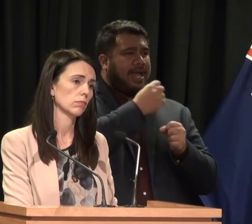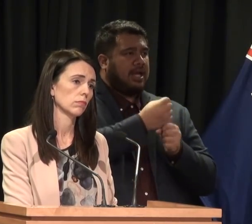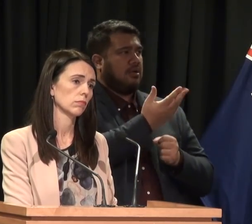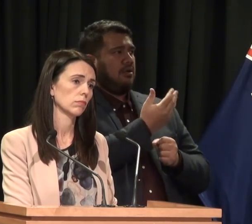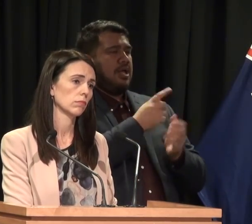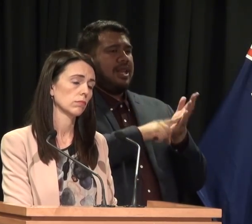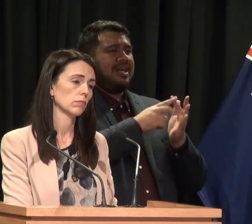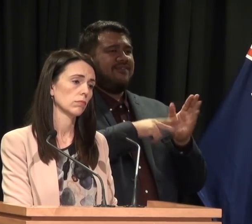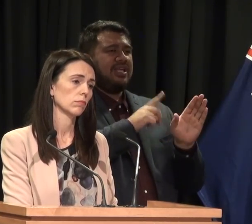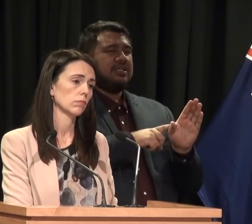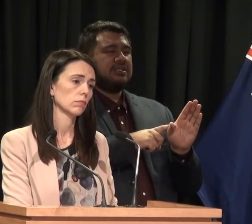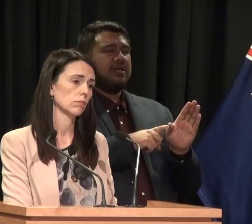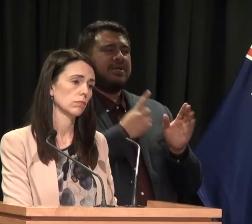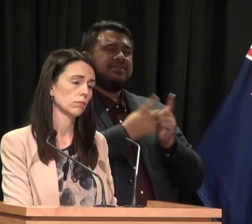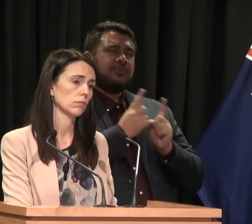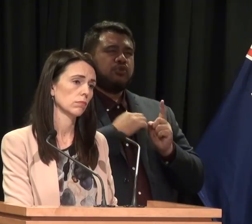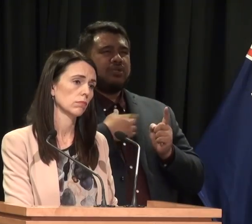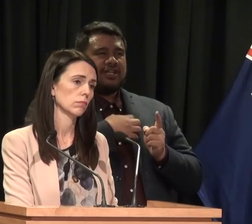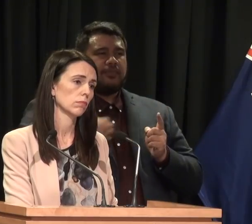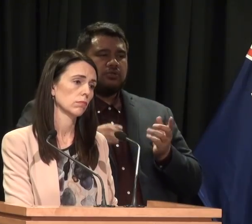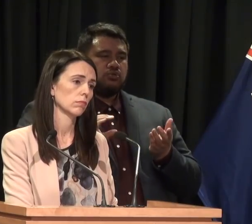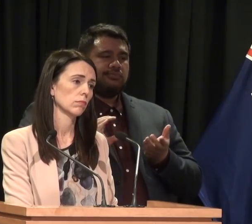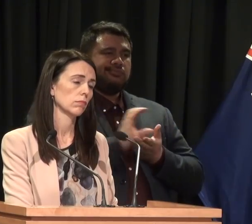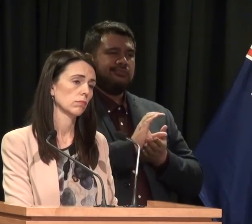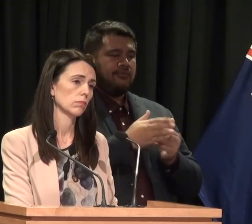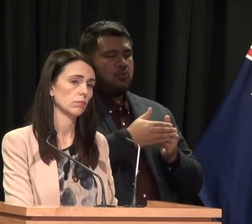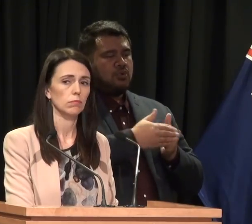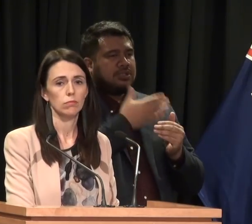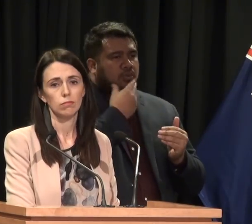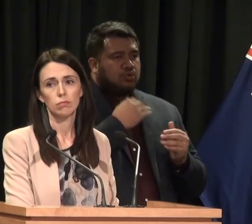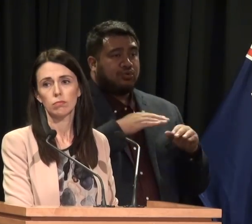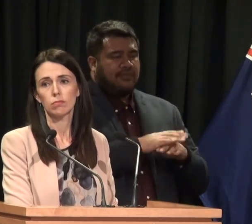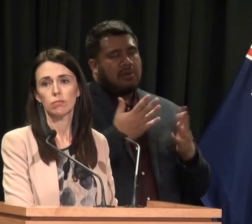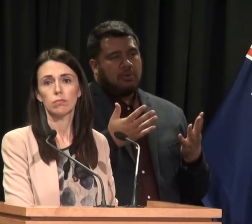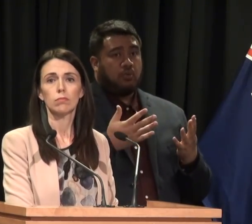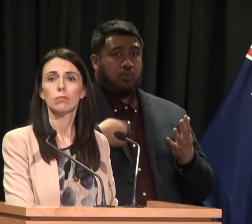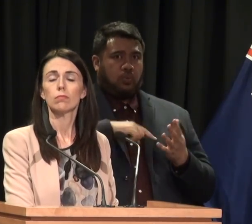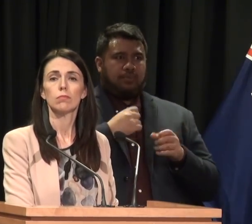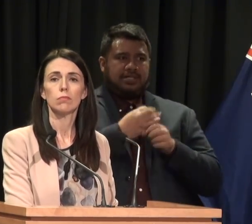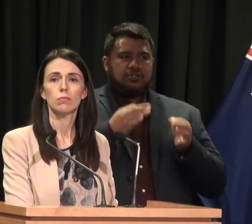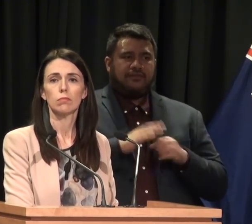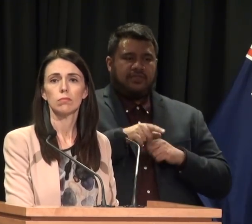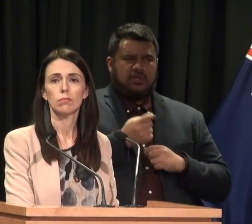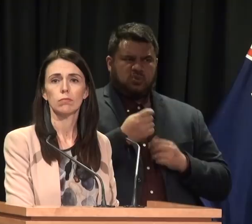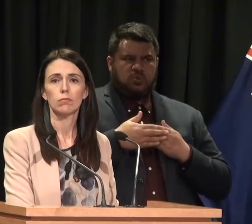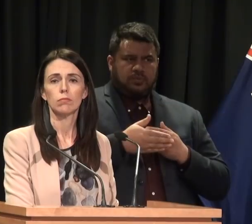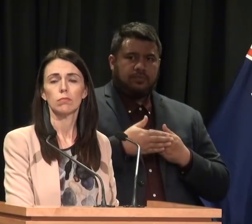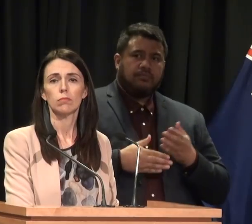a need for a taxpayer backstop but that's what we'll now work through. So how can you be sure banks won't